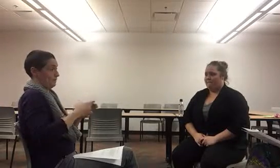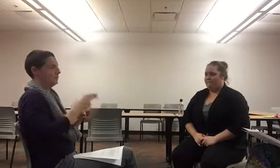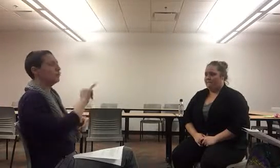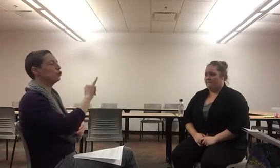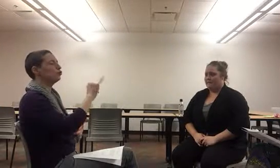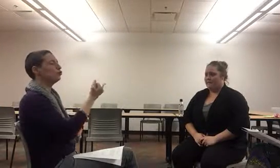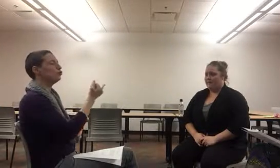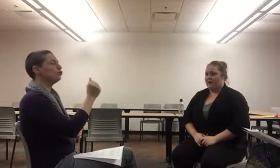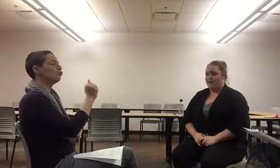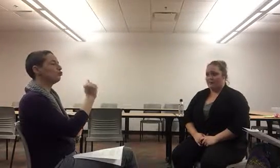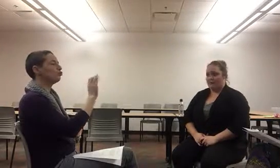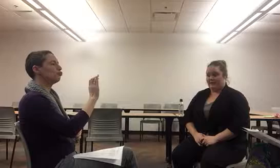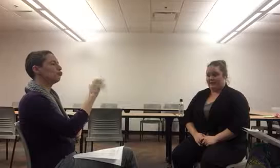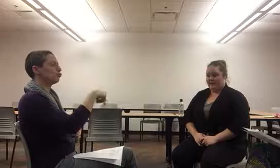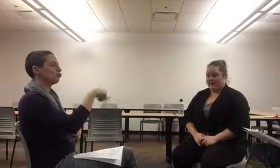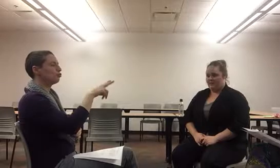And my absolute best friend.